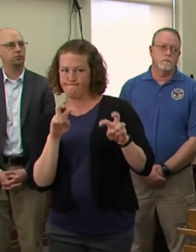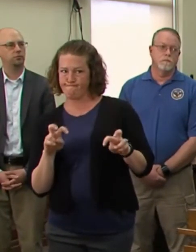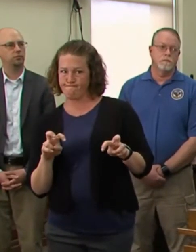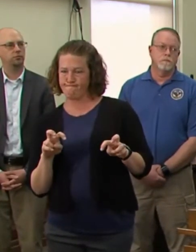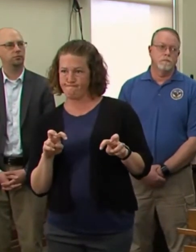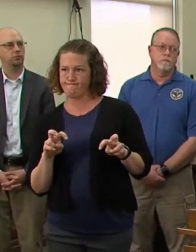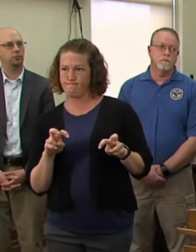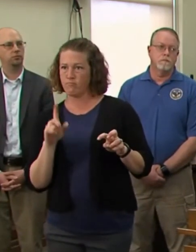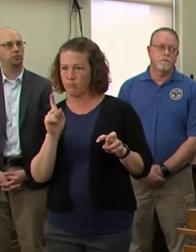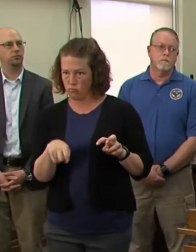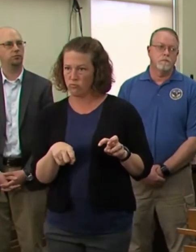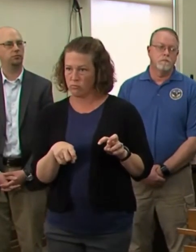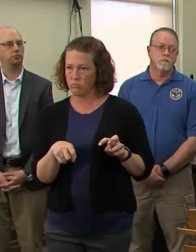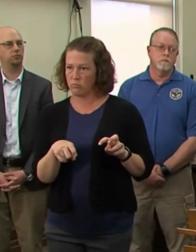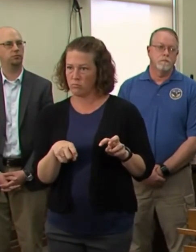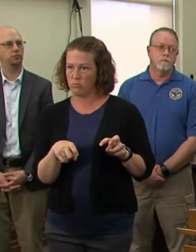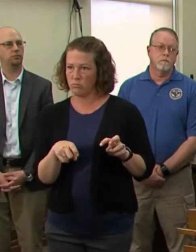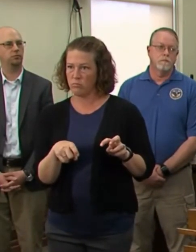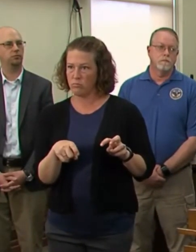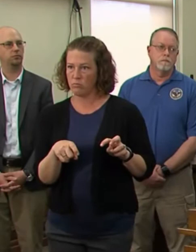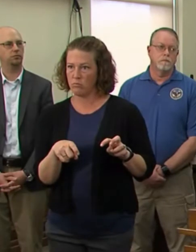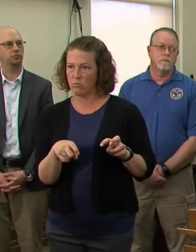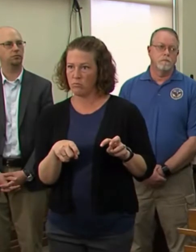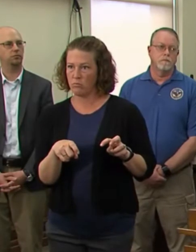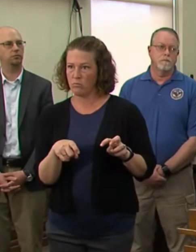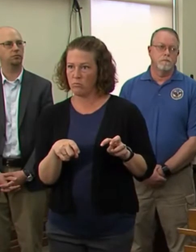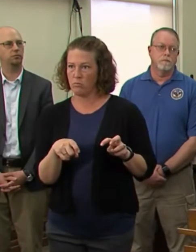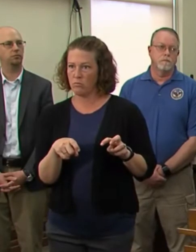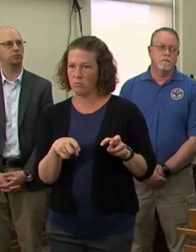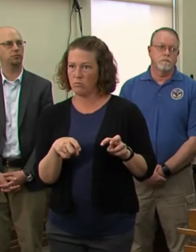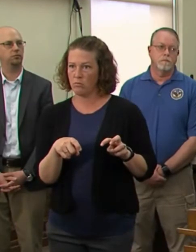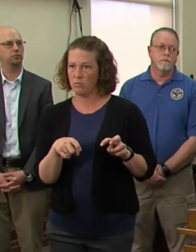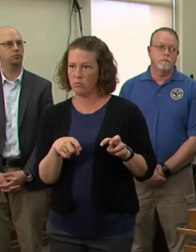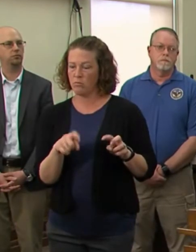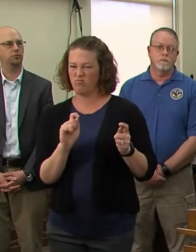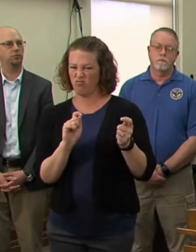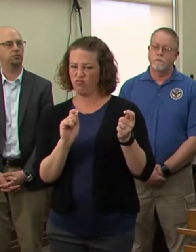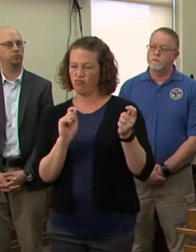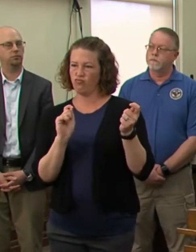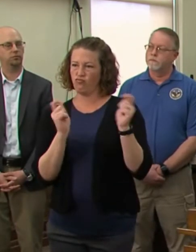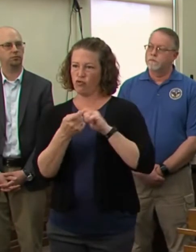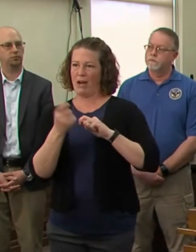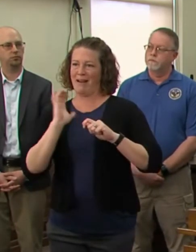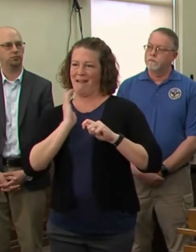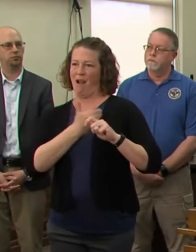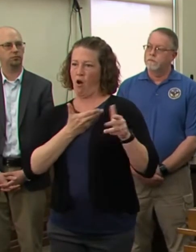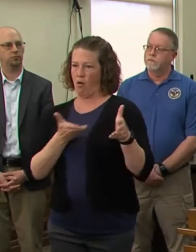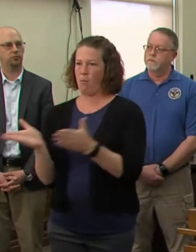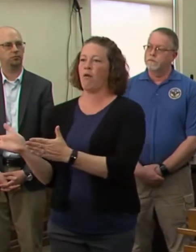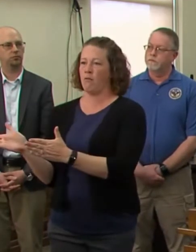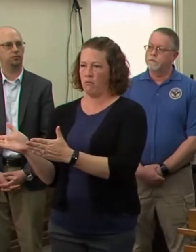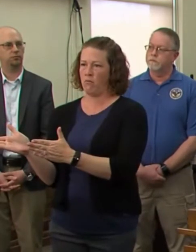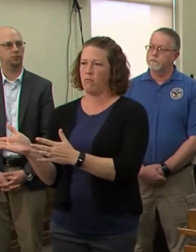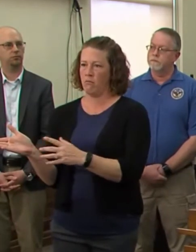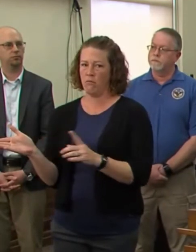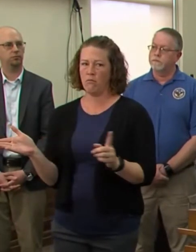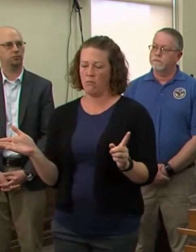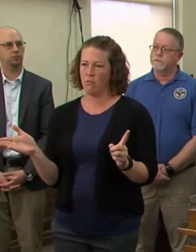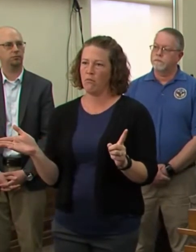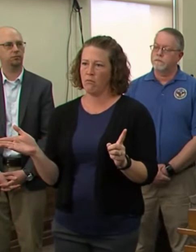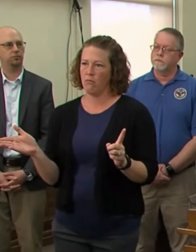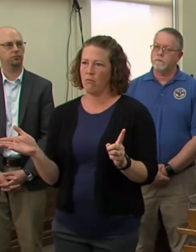was spreading, and we should, it should be a cautionary tale to all of us that we need to